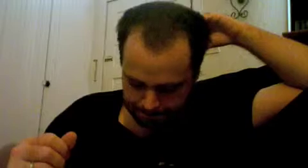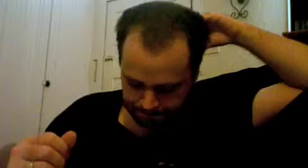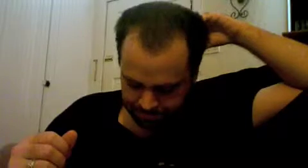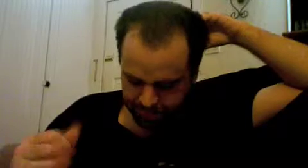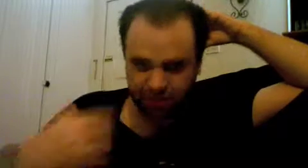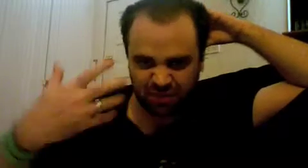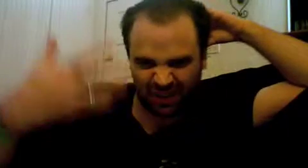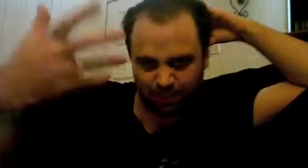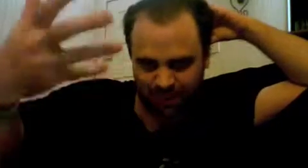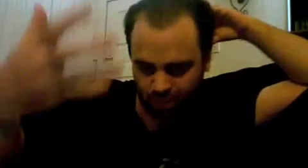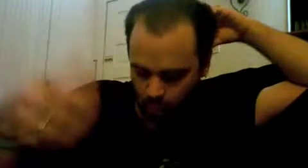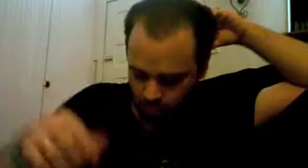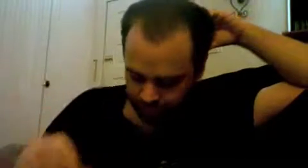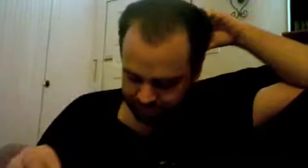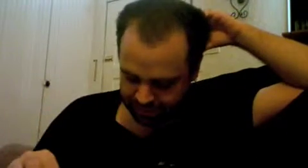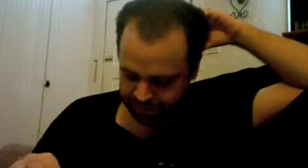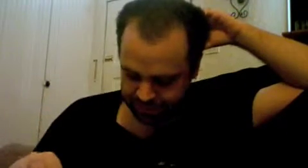to develop in the world kind of